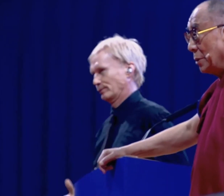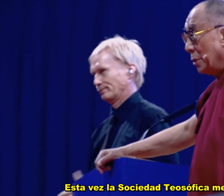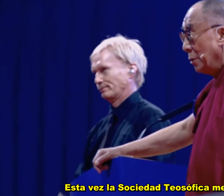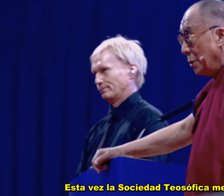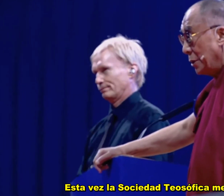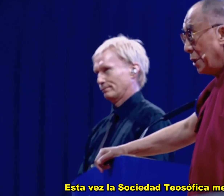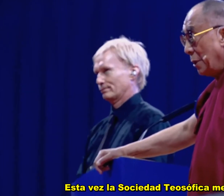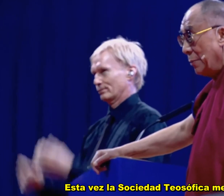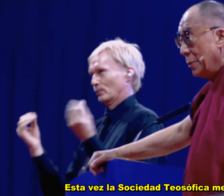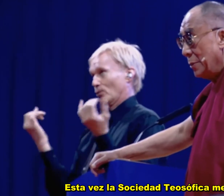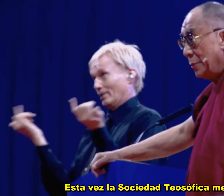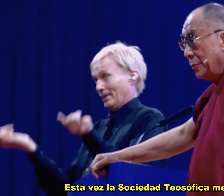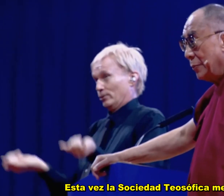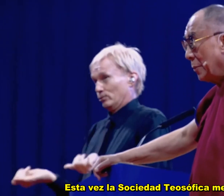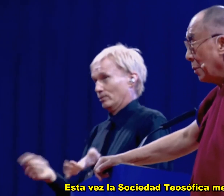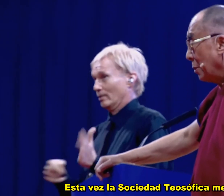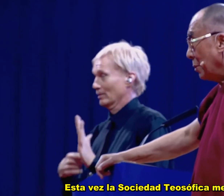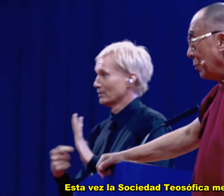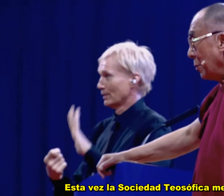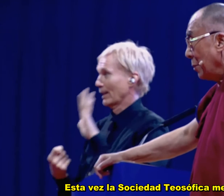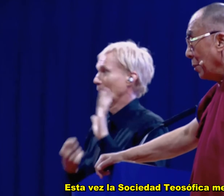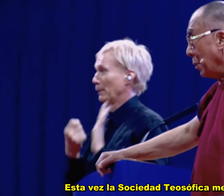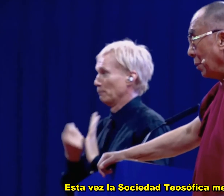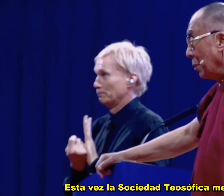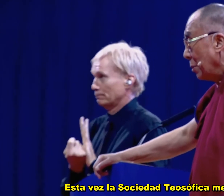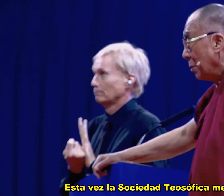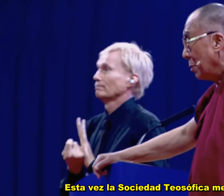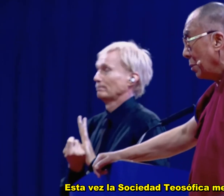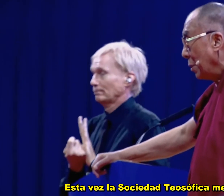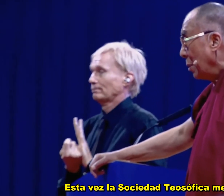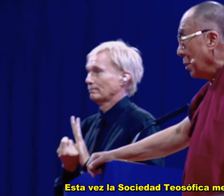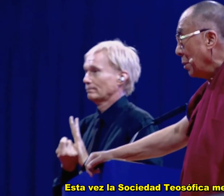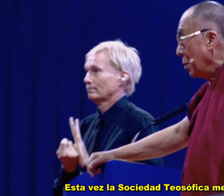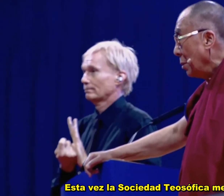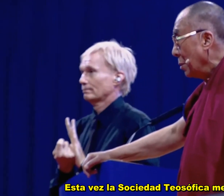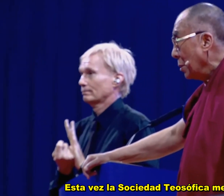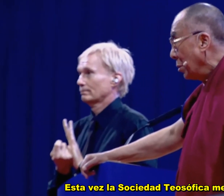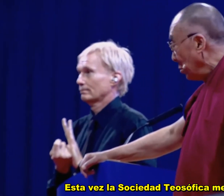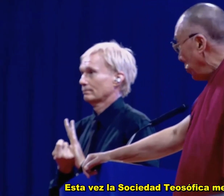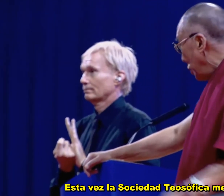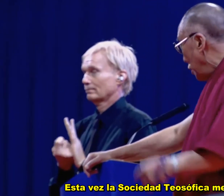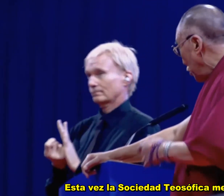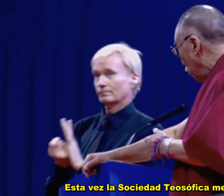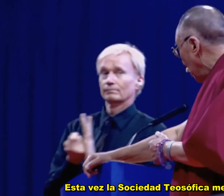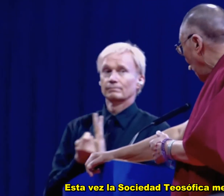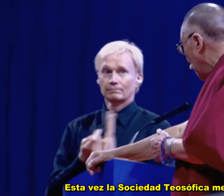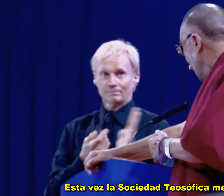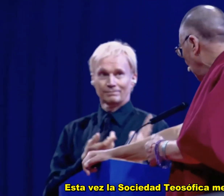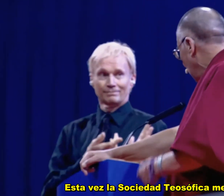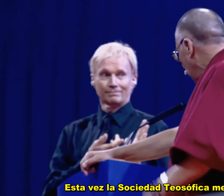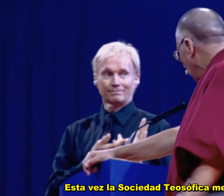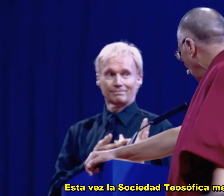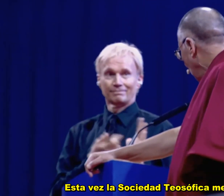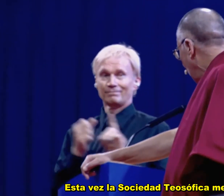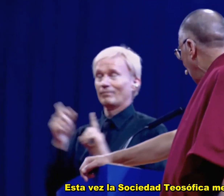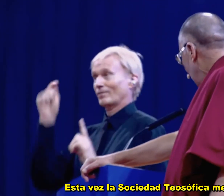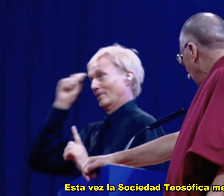So now this time, the Theosophical Society,